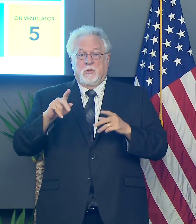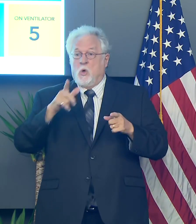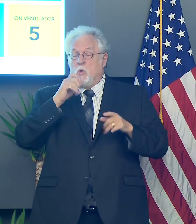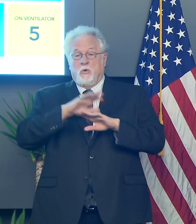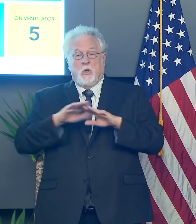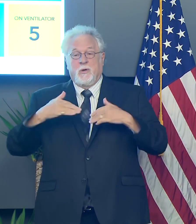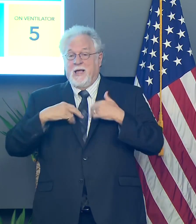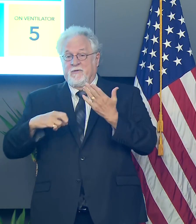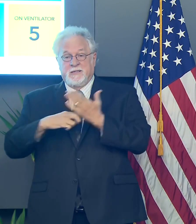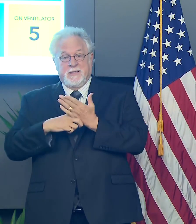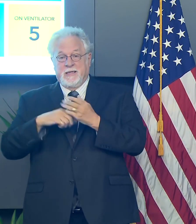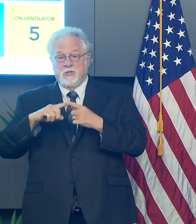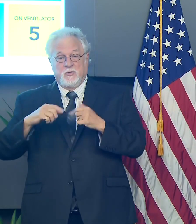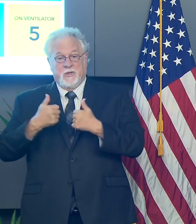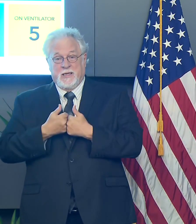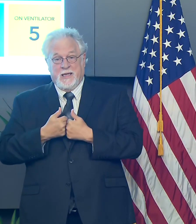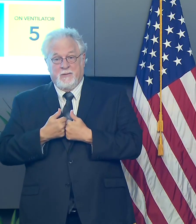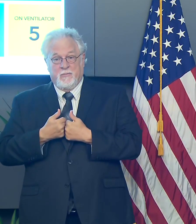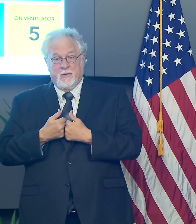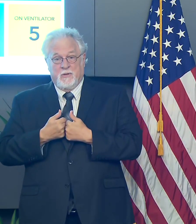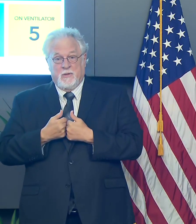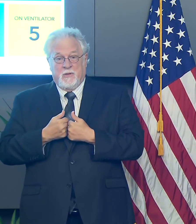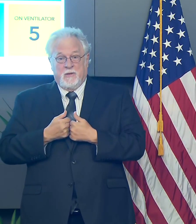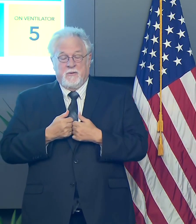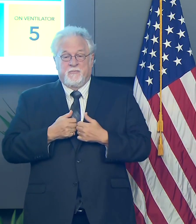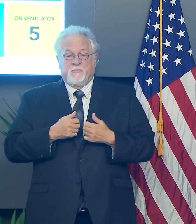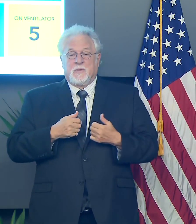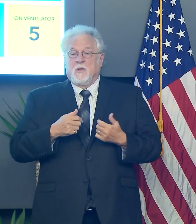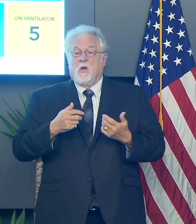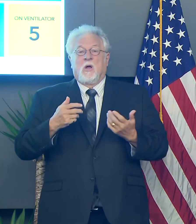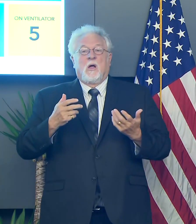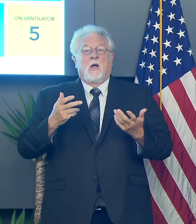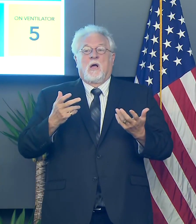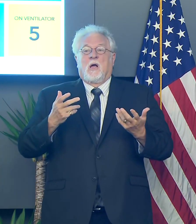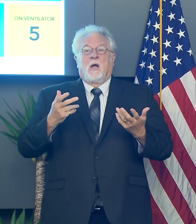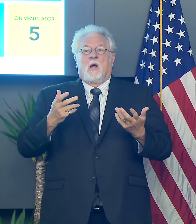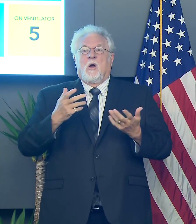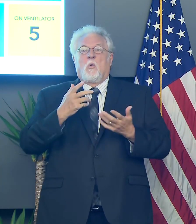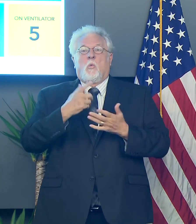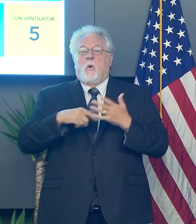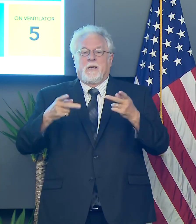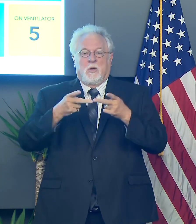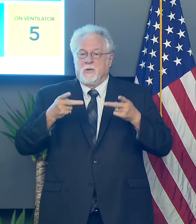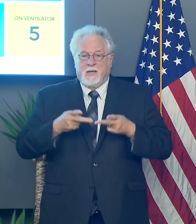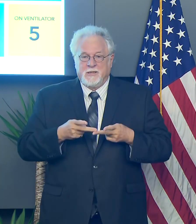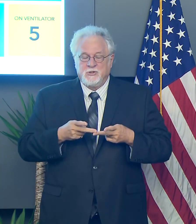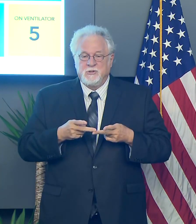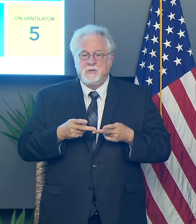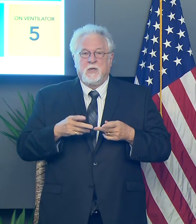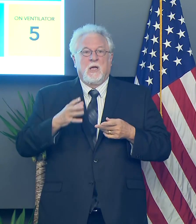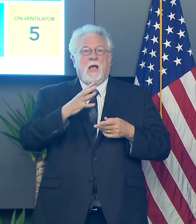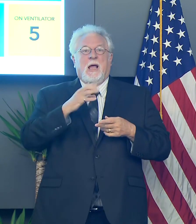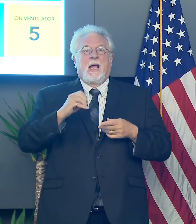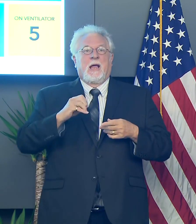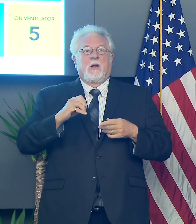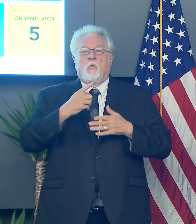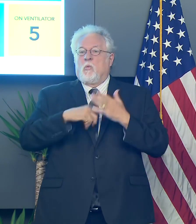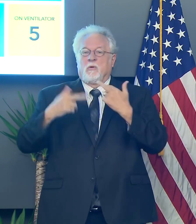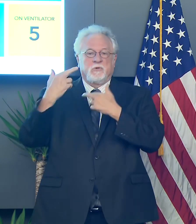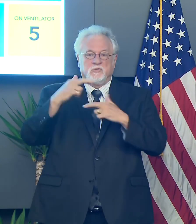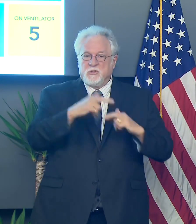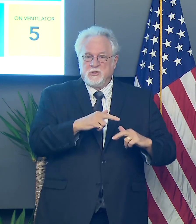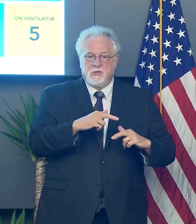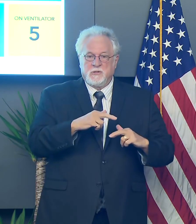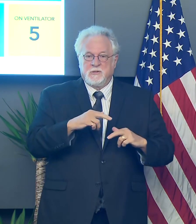don't have a ticket to the game, for example? Uh, to what degree are they, and in what locations? Uh, and under what restrictions